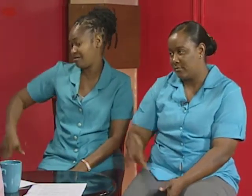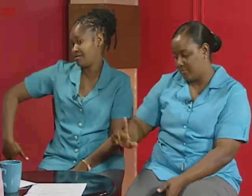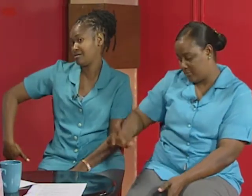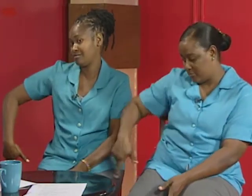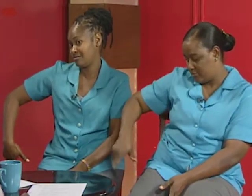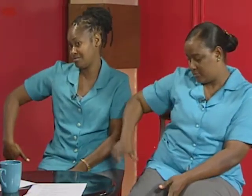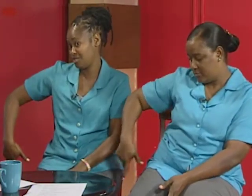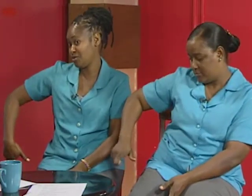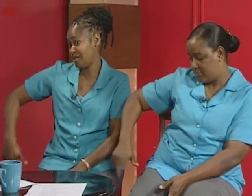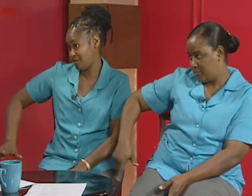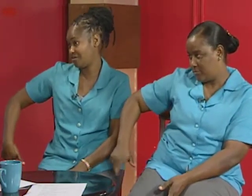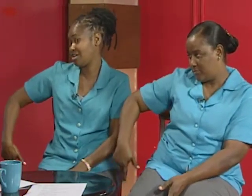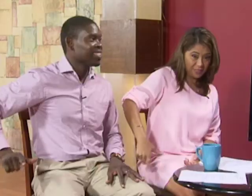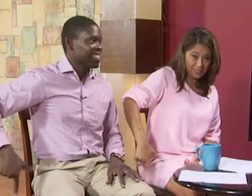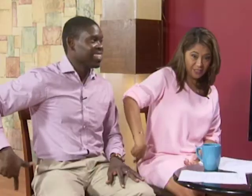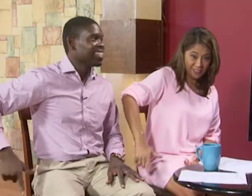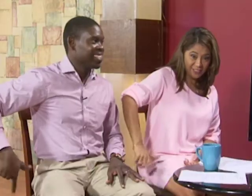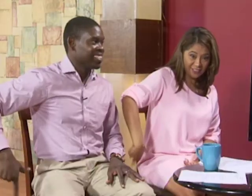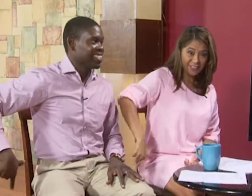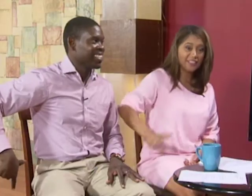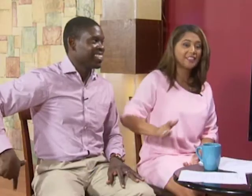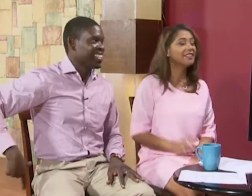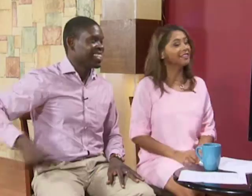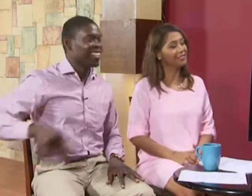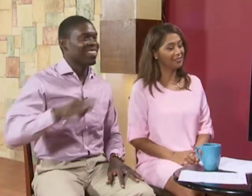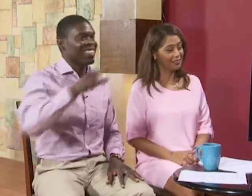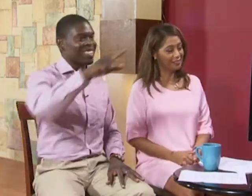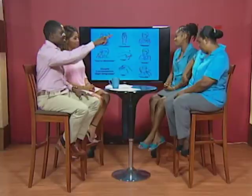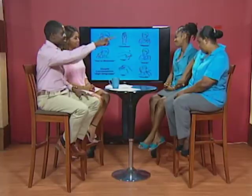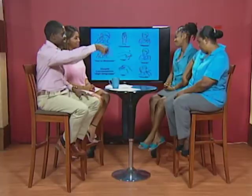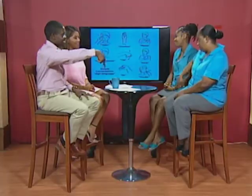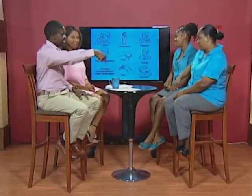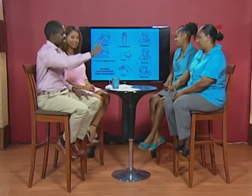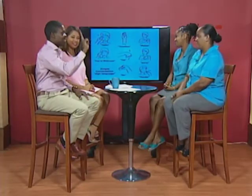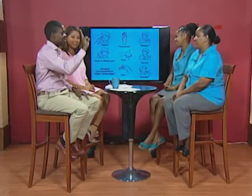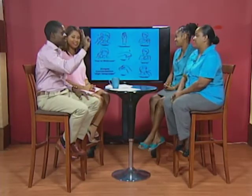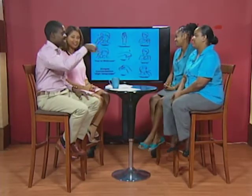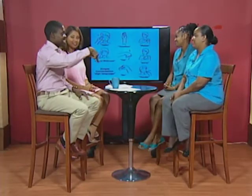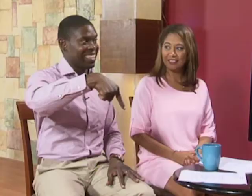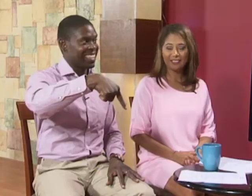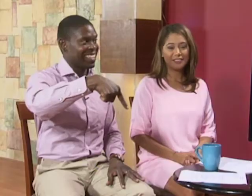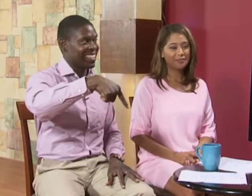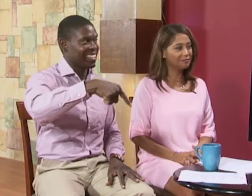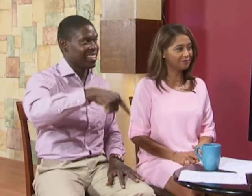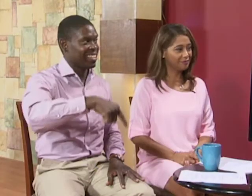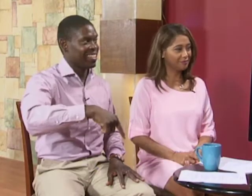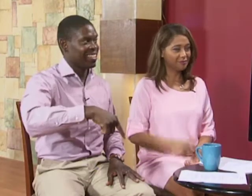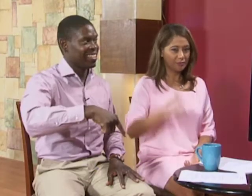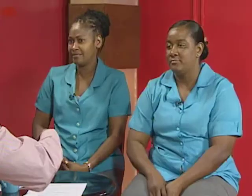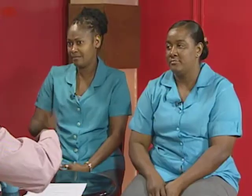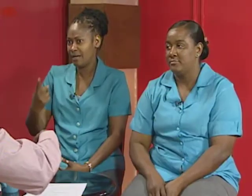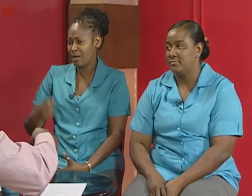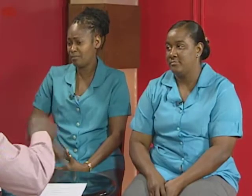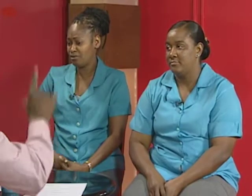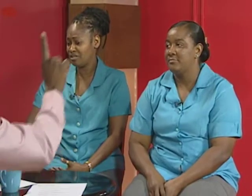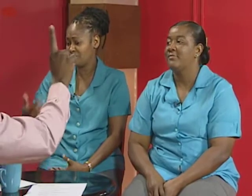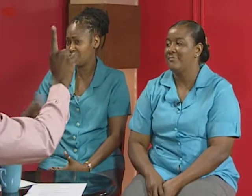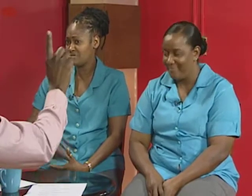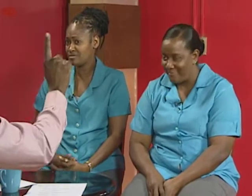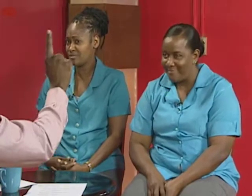okay see you later catch you later yeah you're elite that's right no say like a minute like i'm gonna give you some